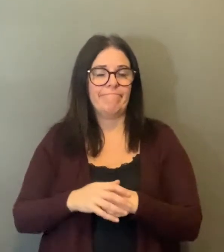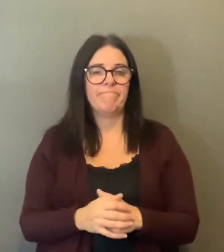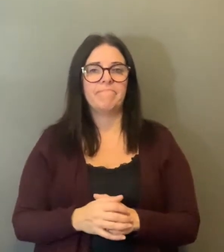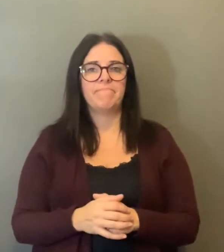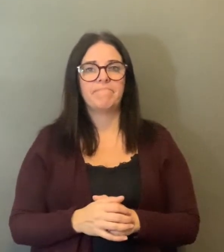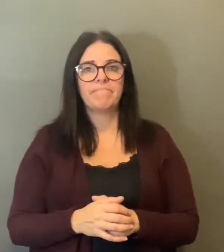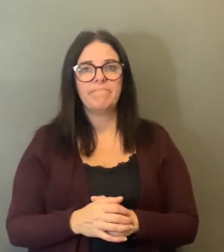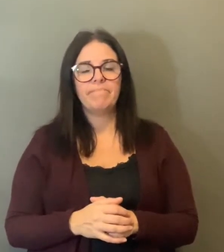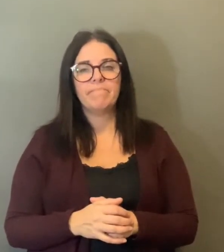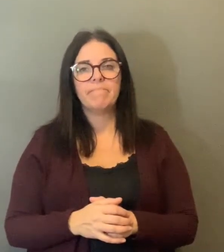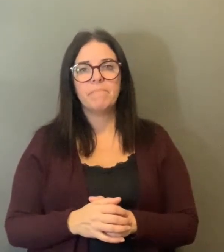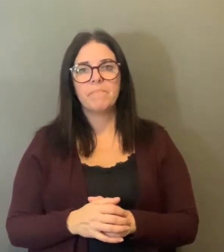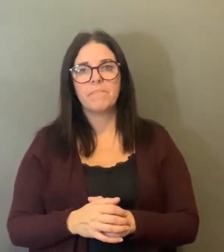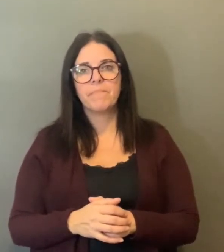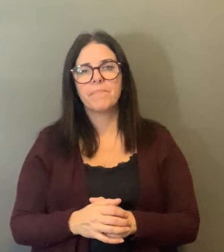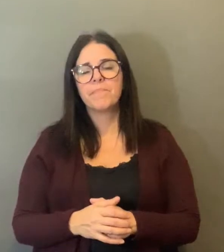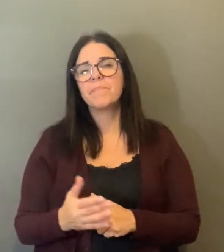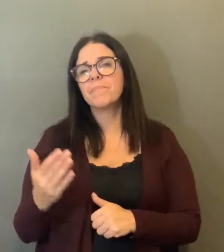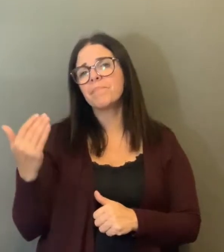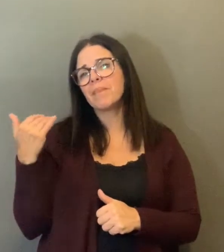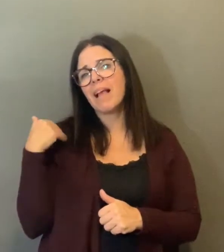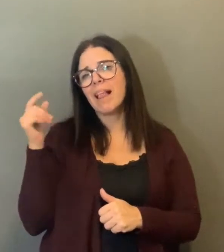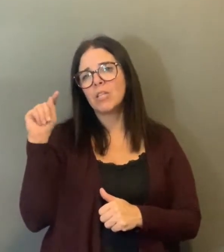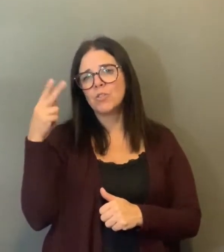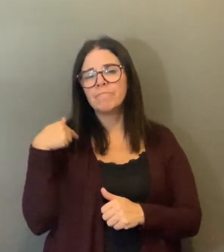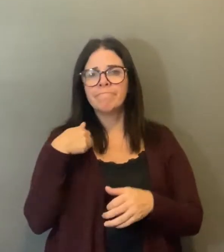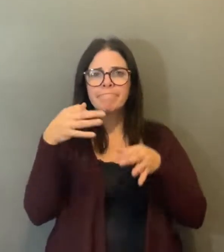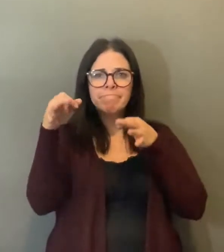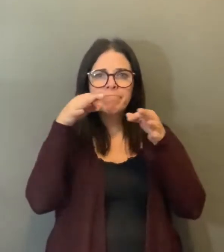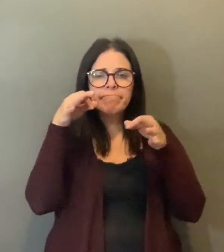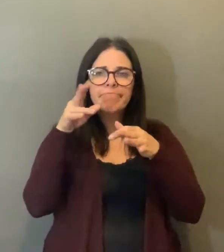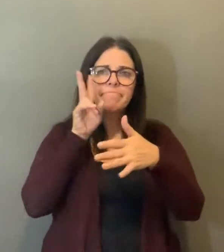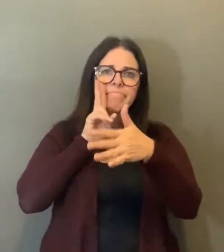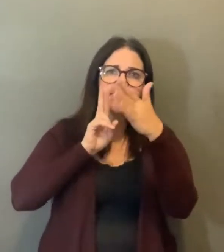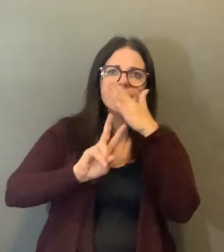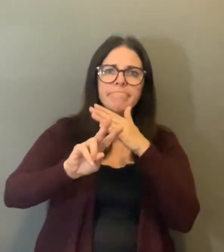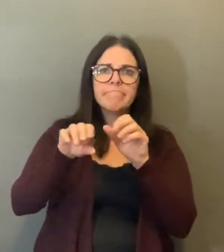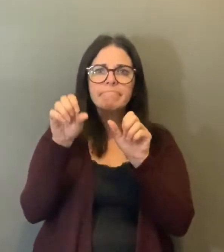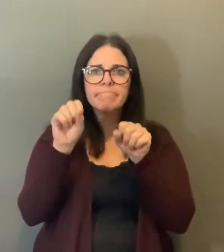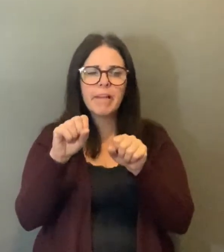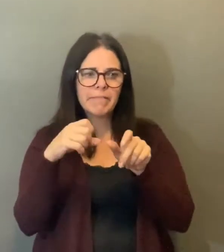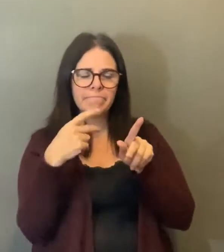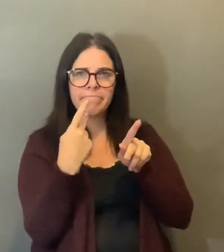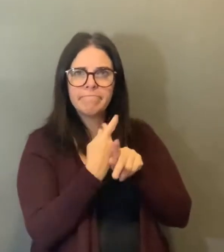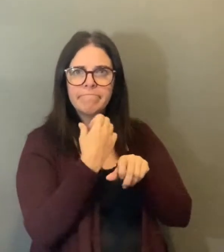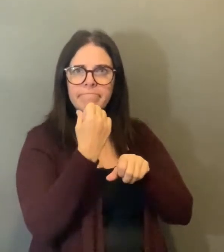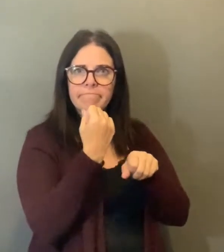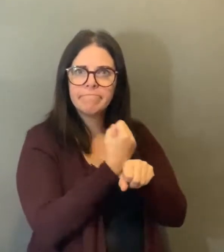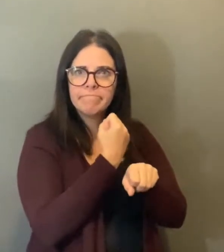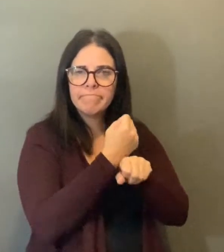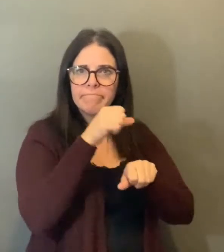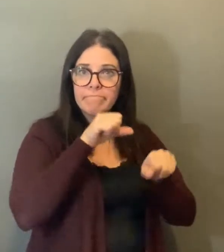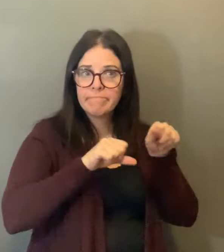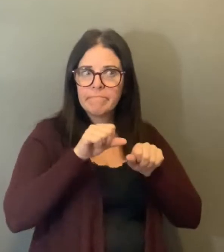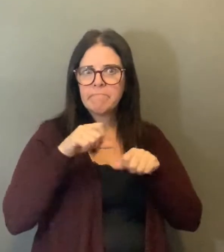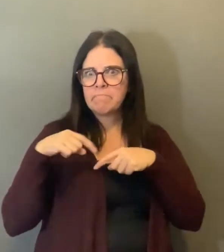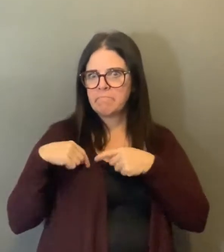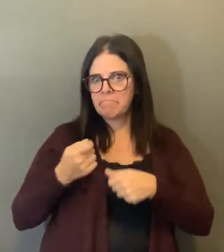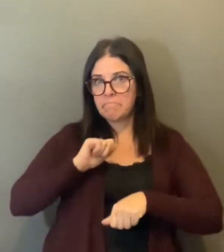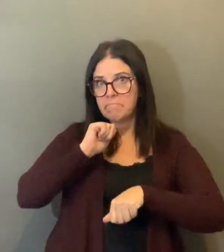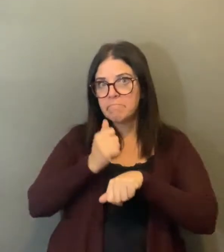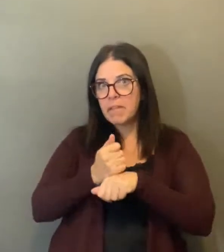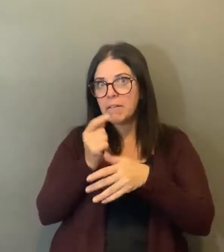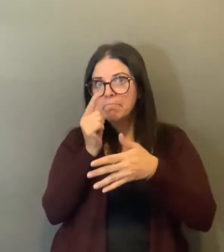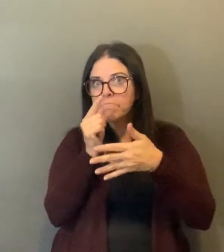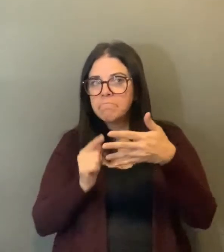We talked about the case counts and noted that through strong public health measures from all levels of government including local leadership, we